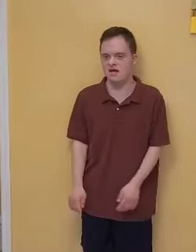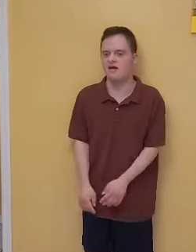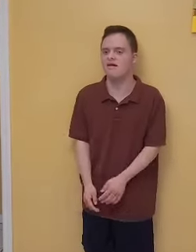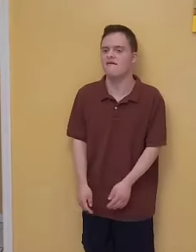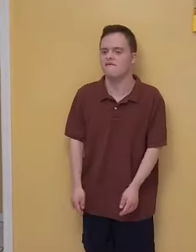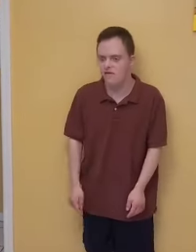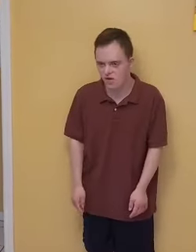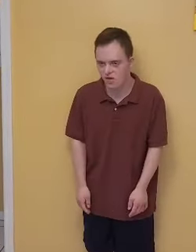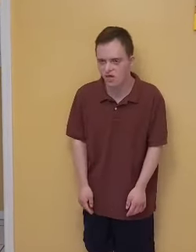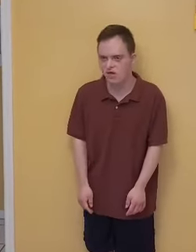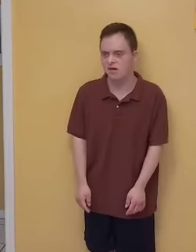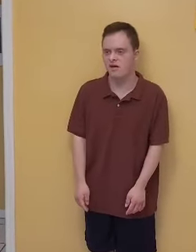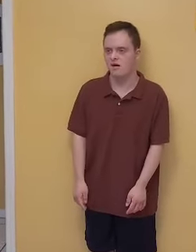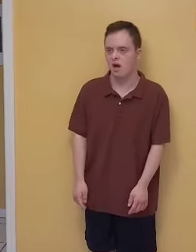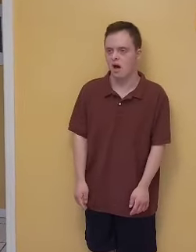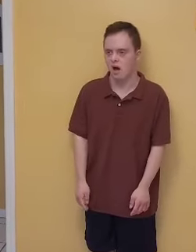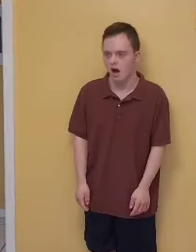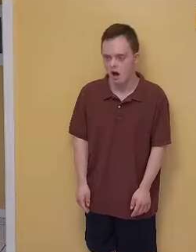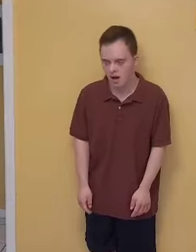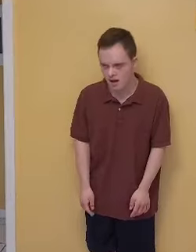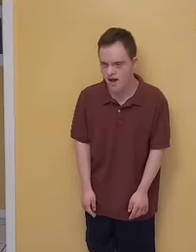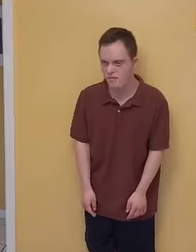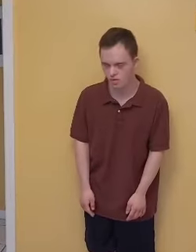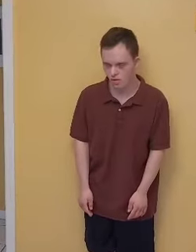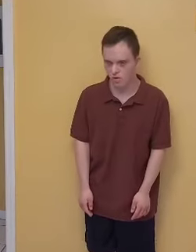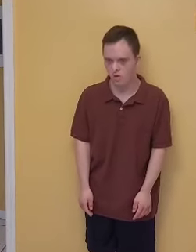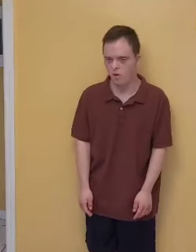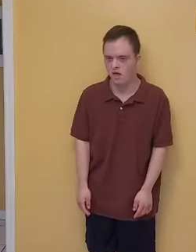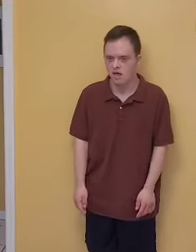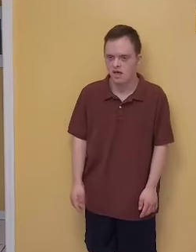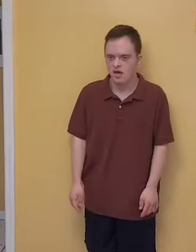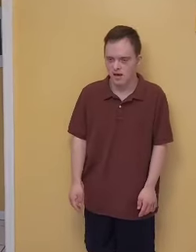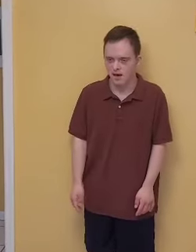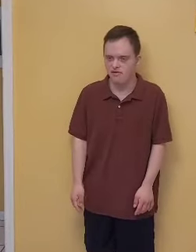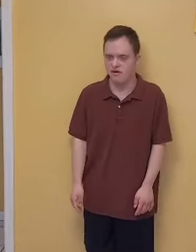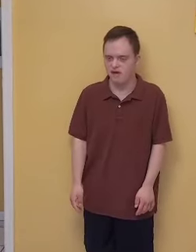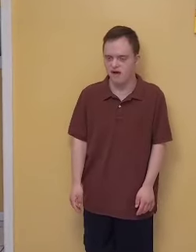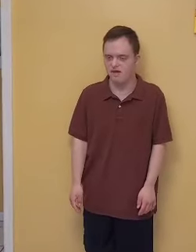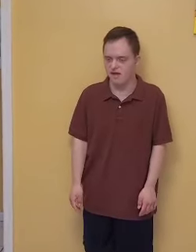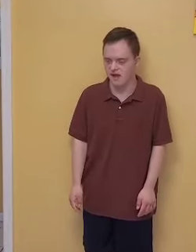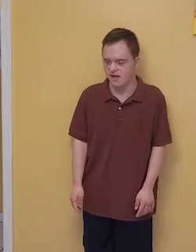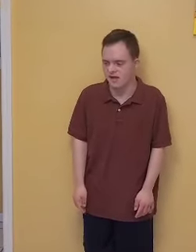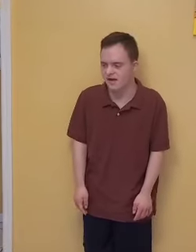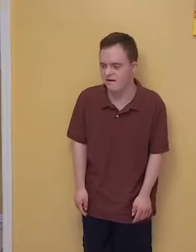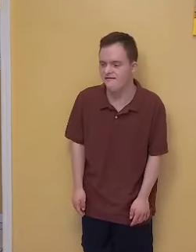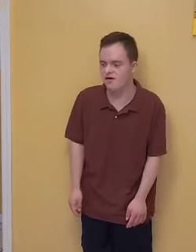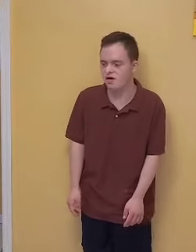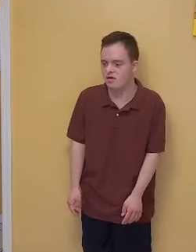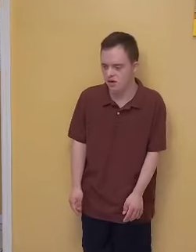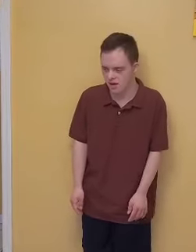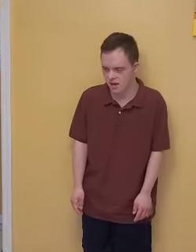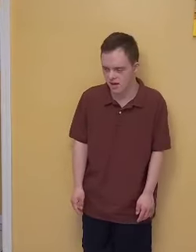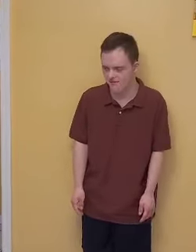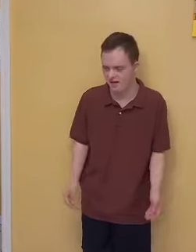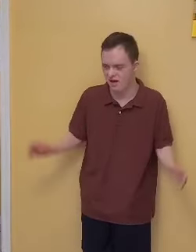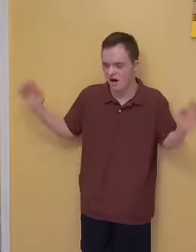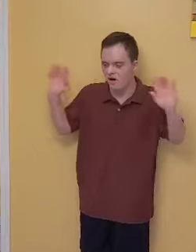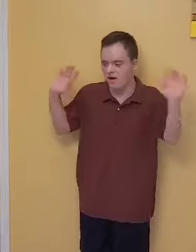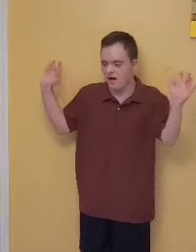1 Samuel chapter 17 and verse 37. Okay